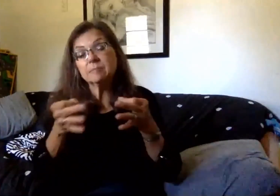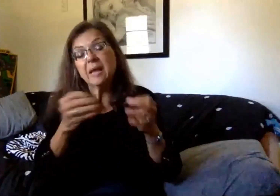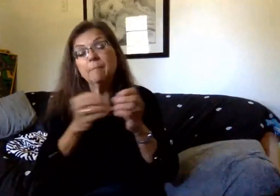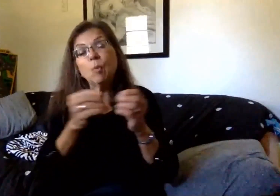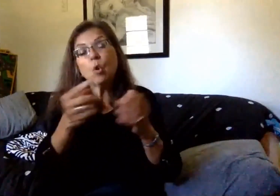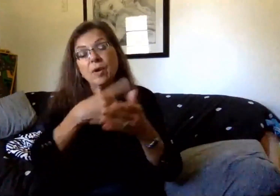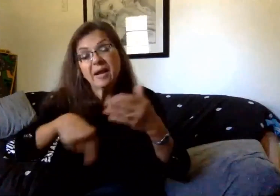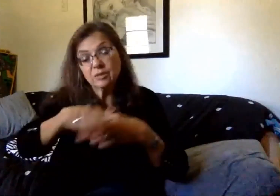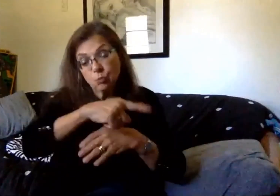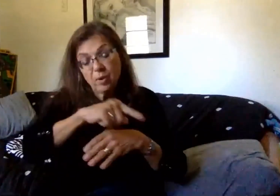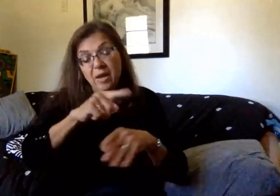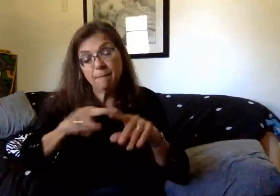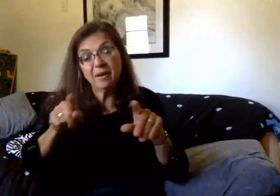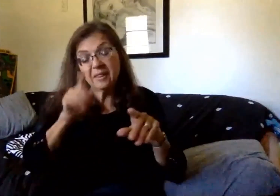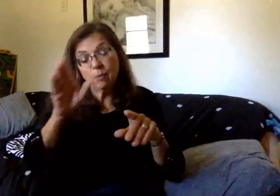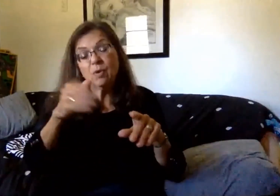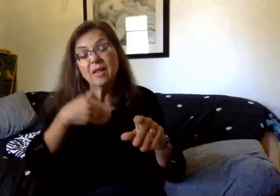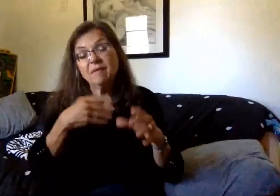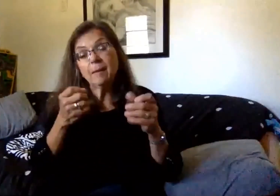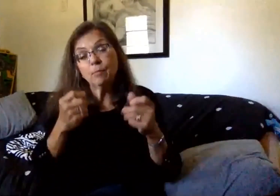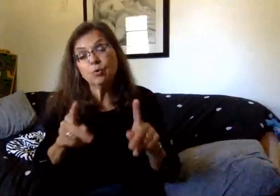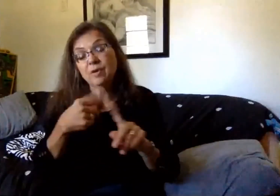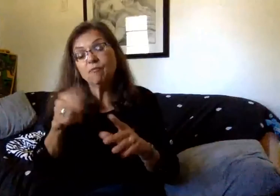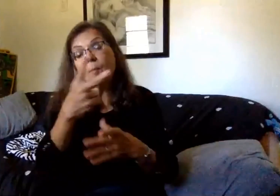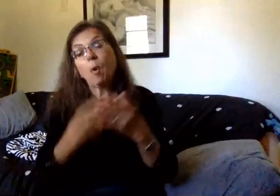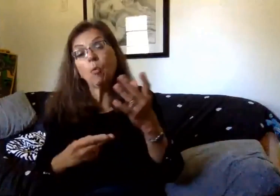week. But they'll have an opportunity for both.